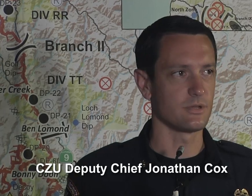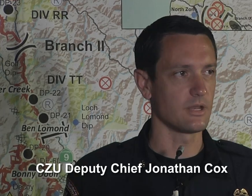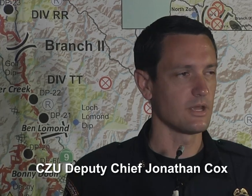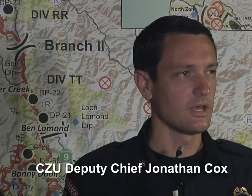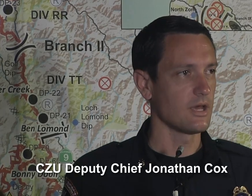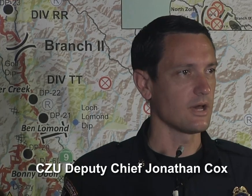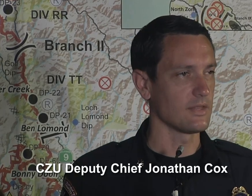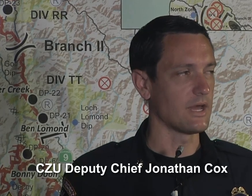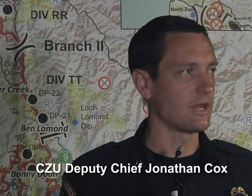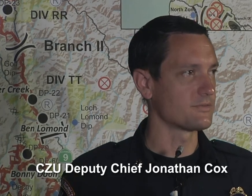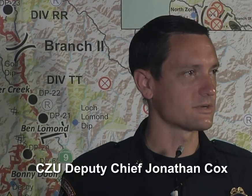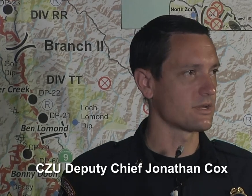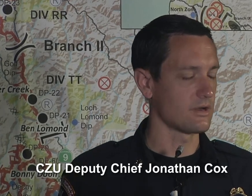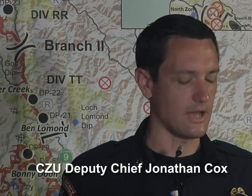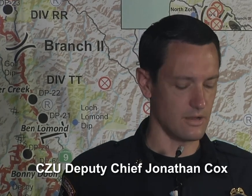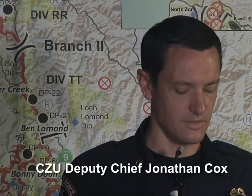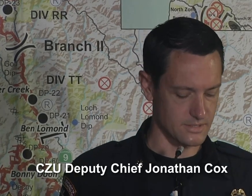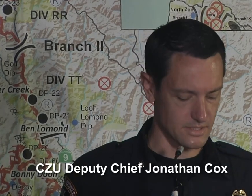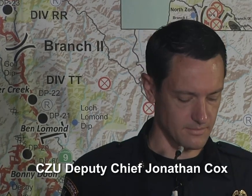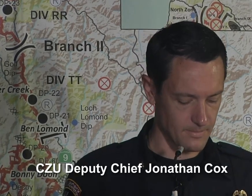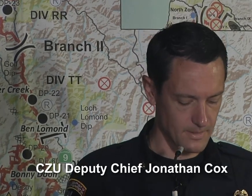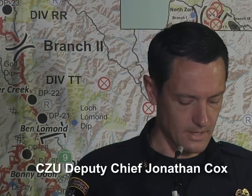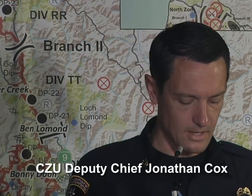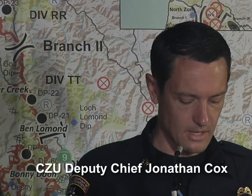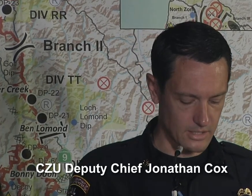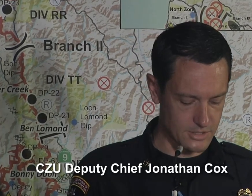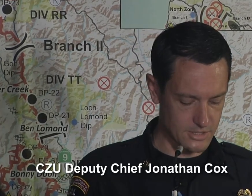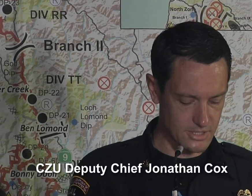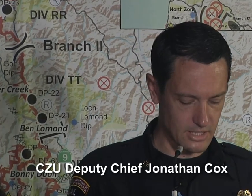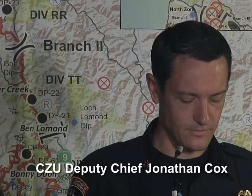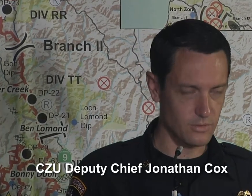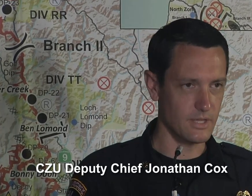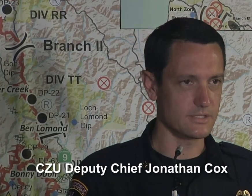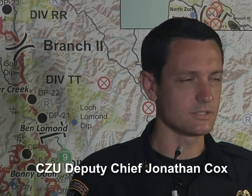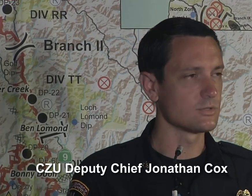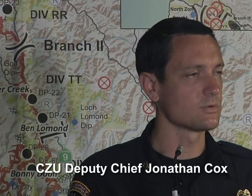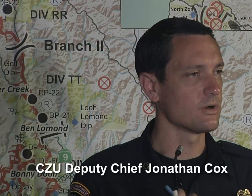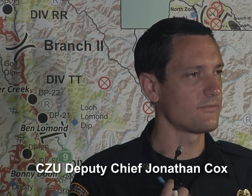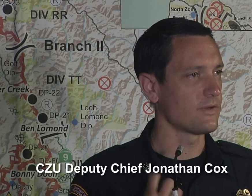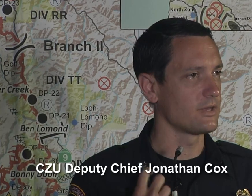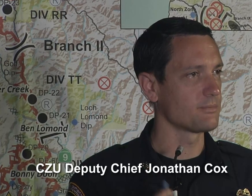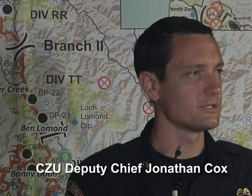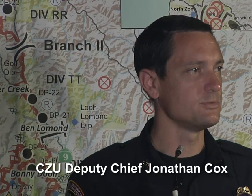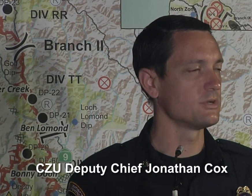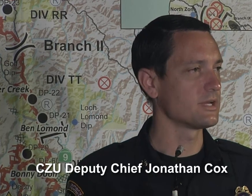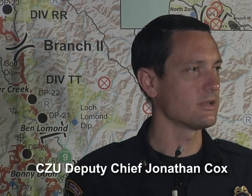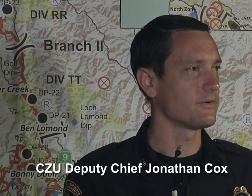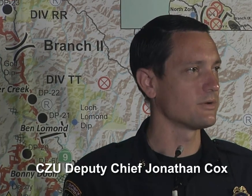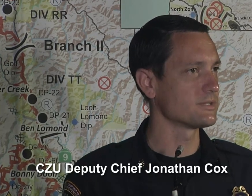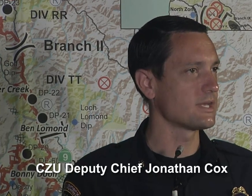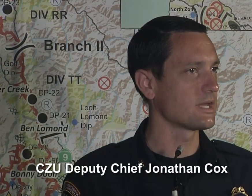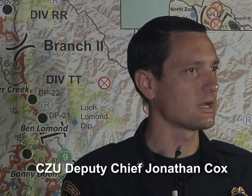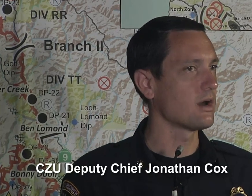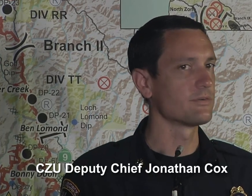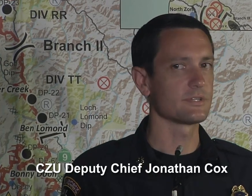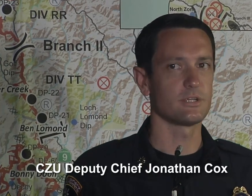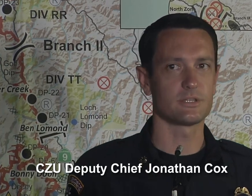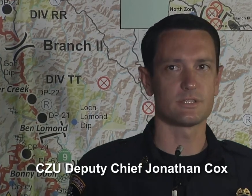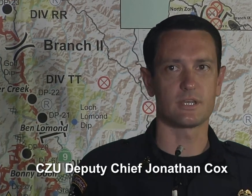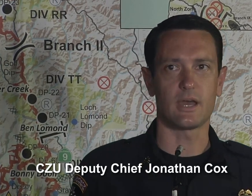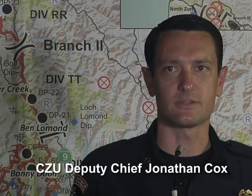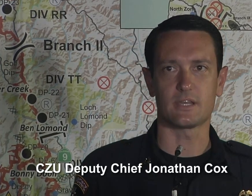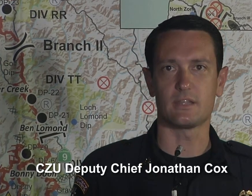Santa Cruz Unit and the line officer here out on the incident. Just a few things as usual. you can please mute your telephones, take any